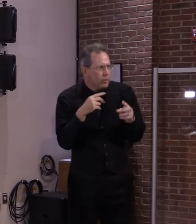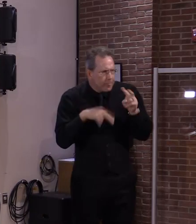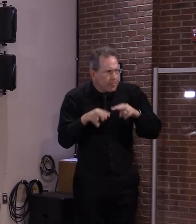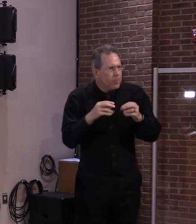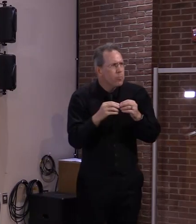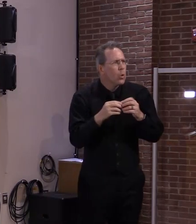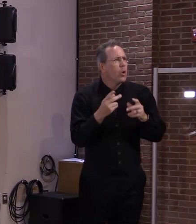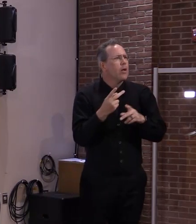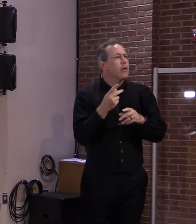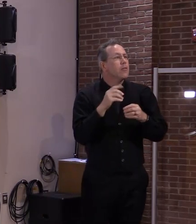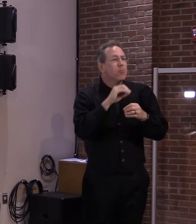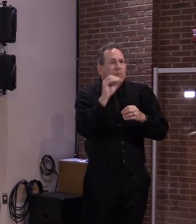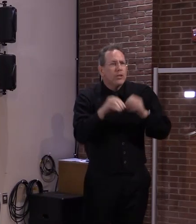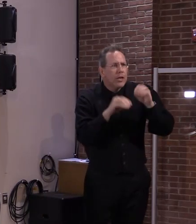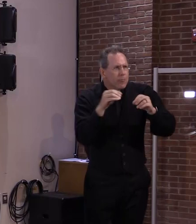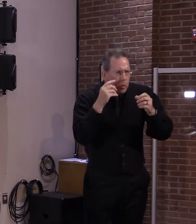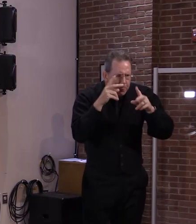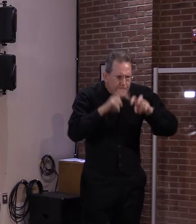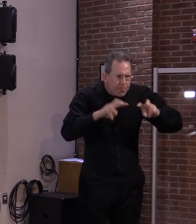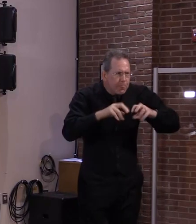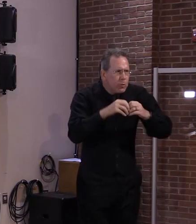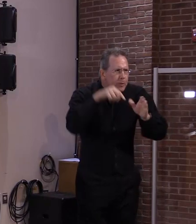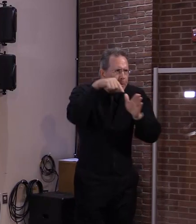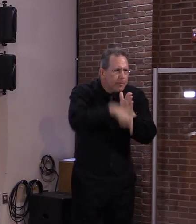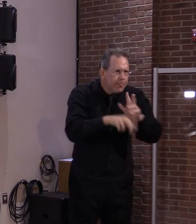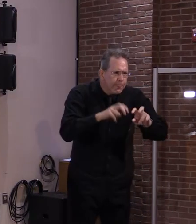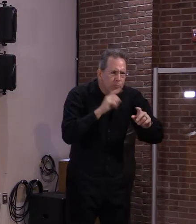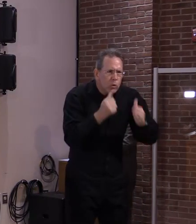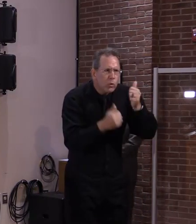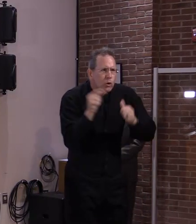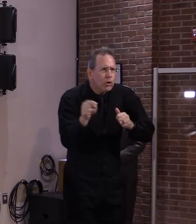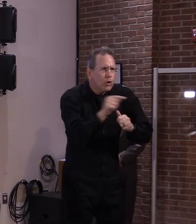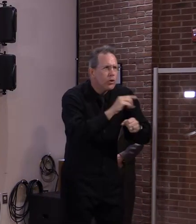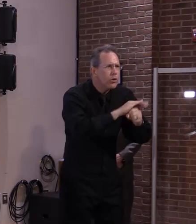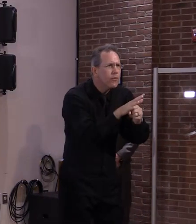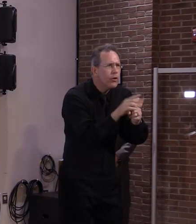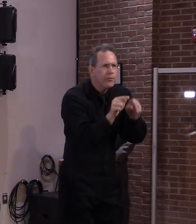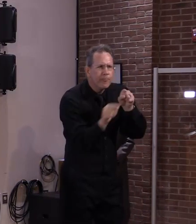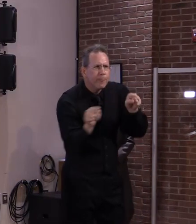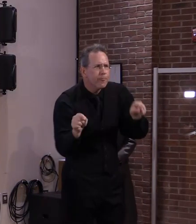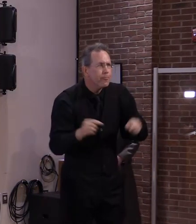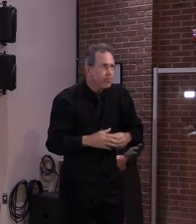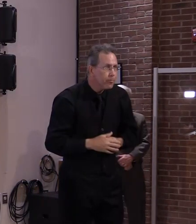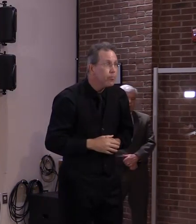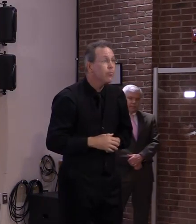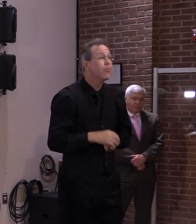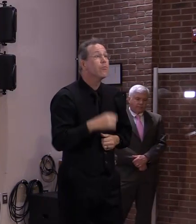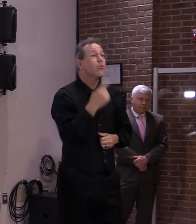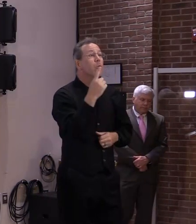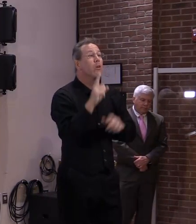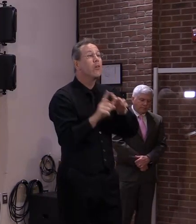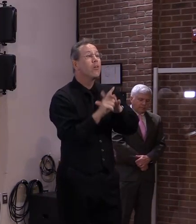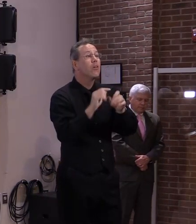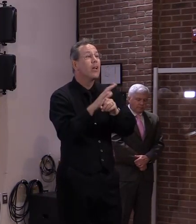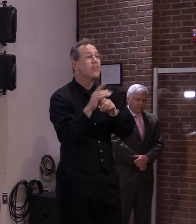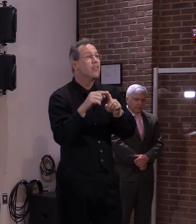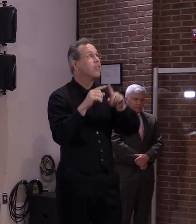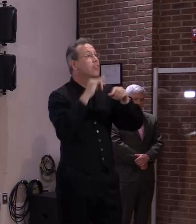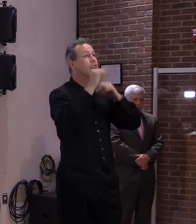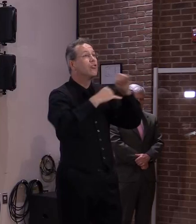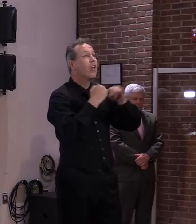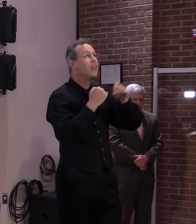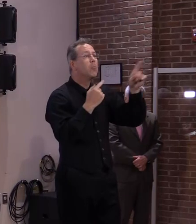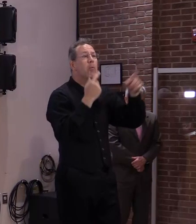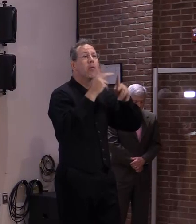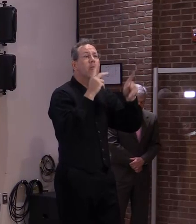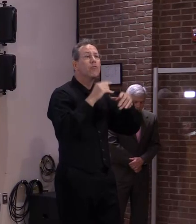our cases. We had formerly one case in an international traveler. For the latest two that have